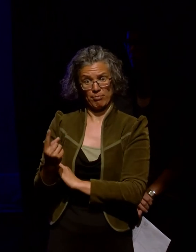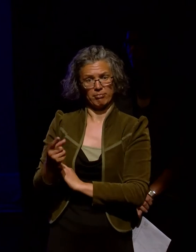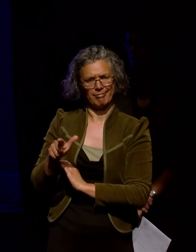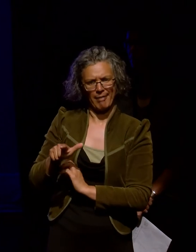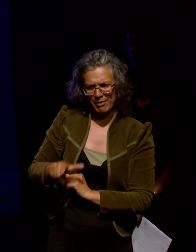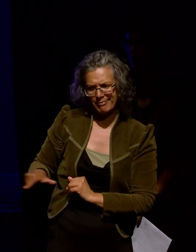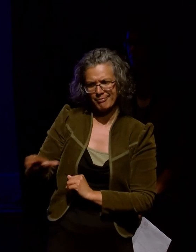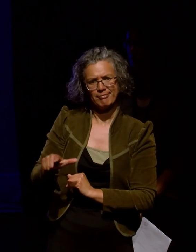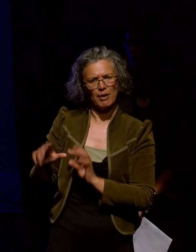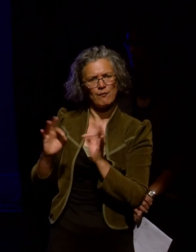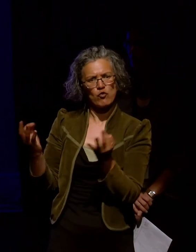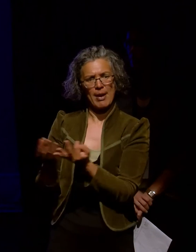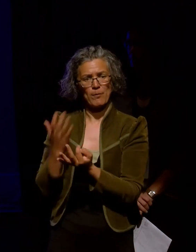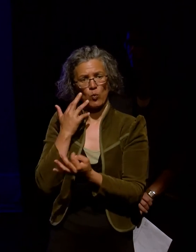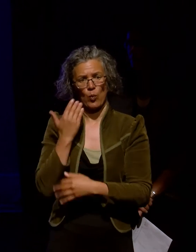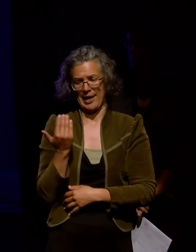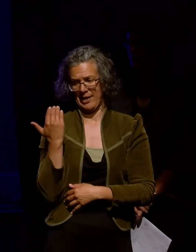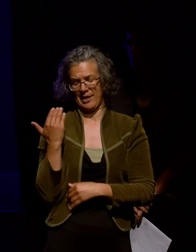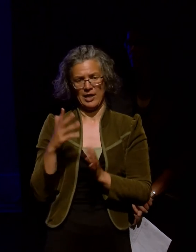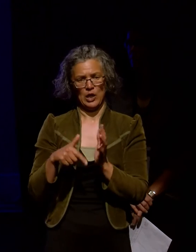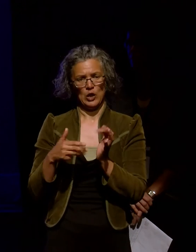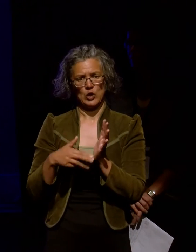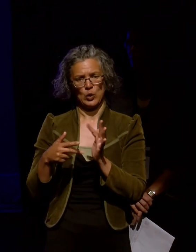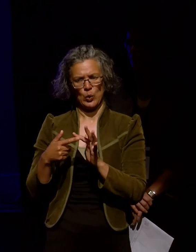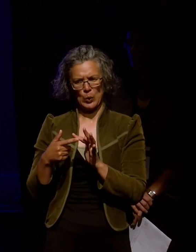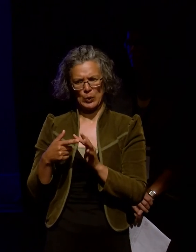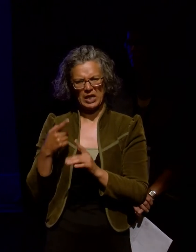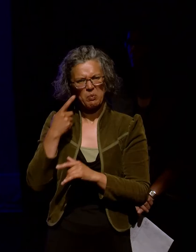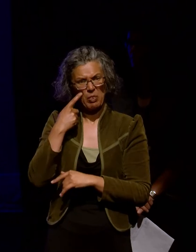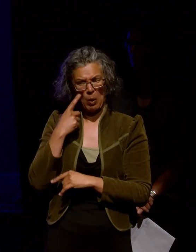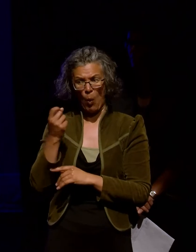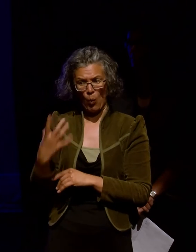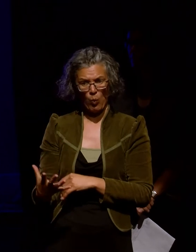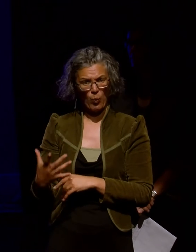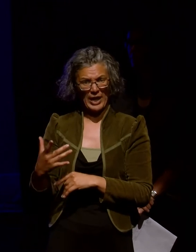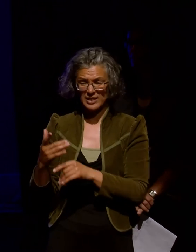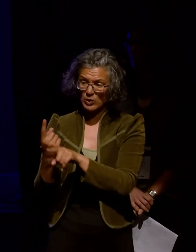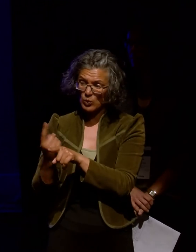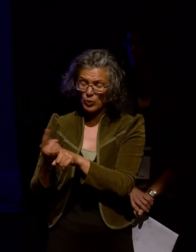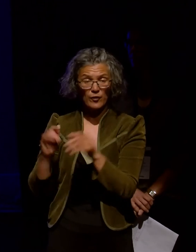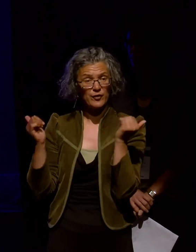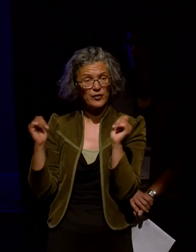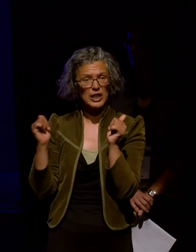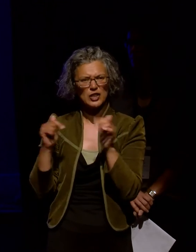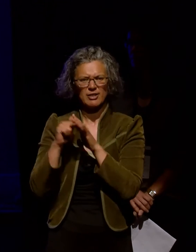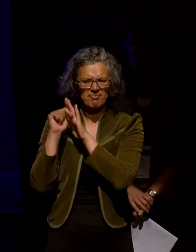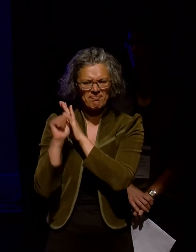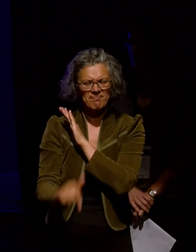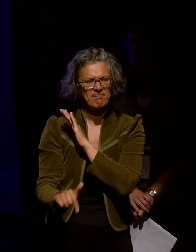regional forum in June and seemed to justify more exploration than was than was possible on the day.